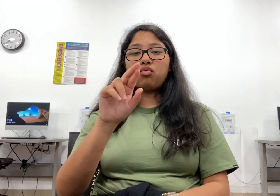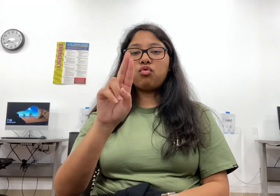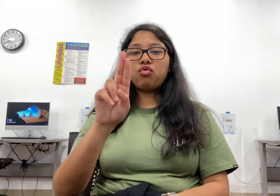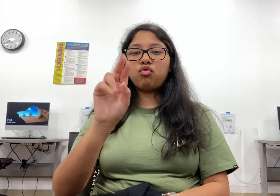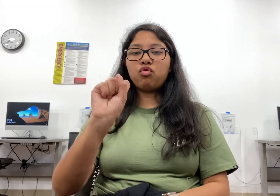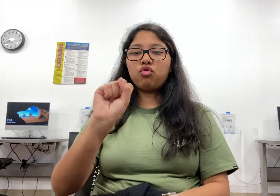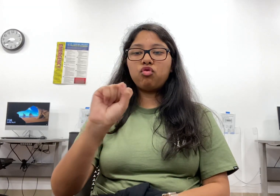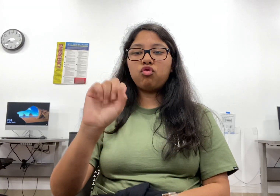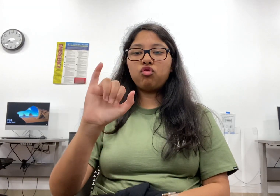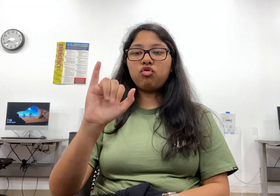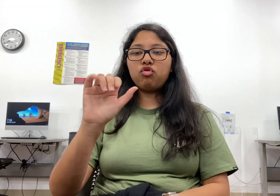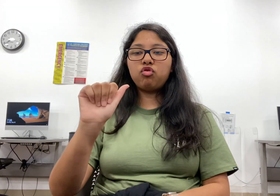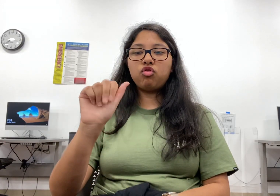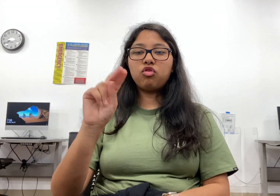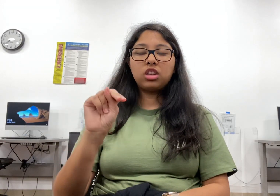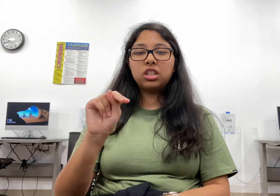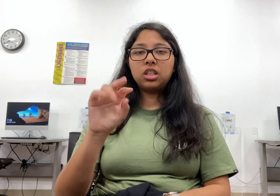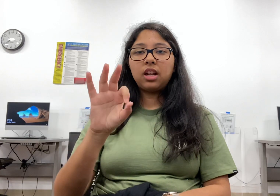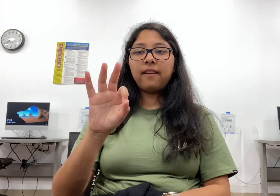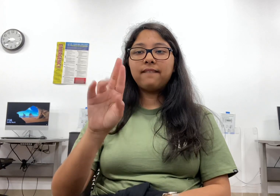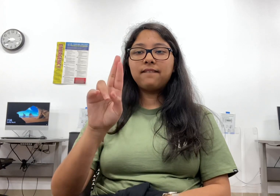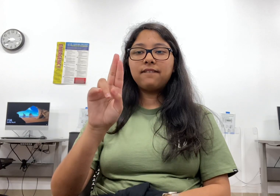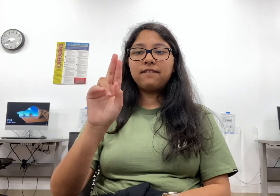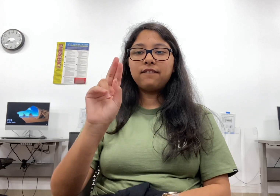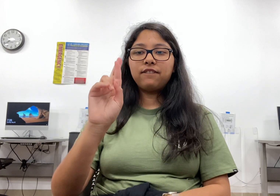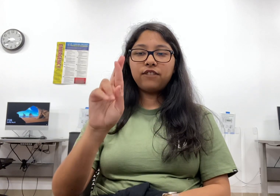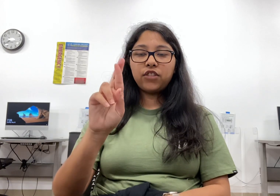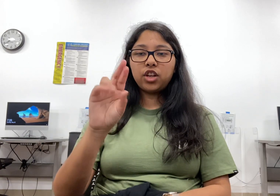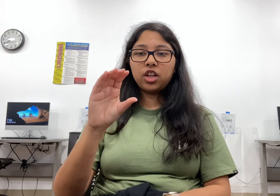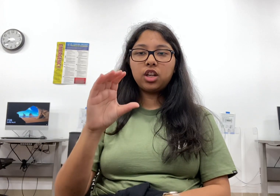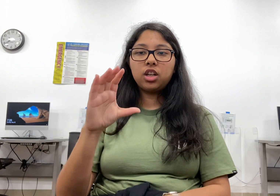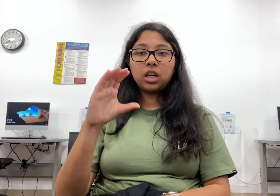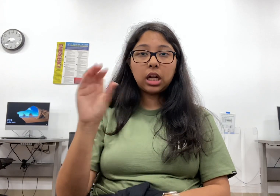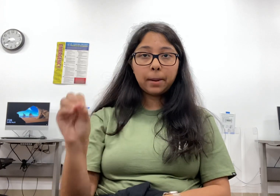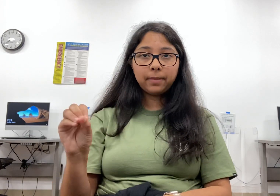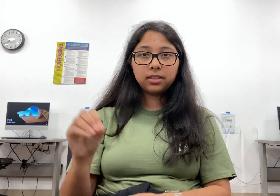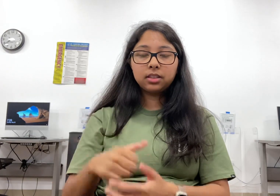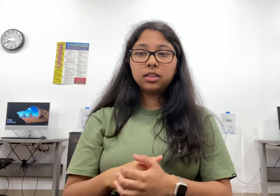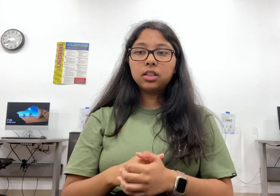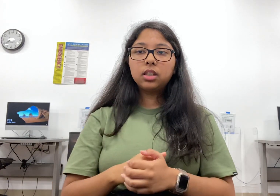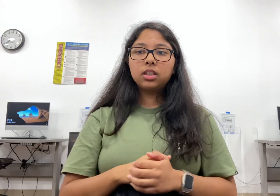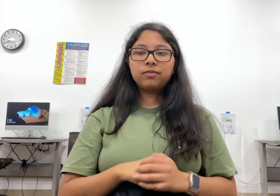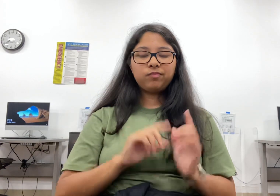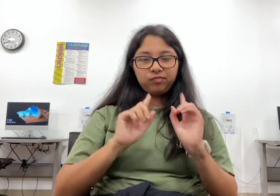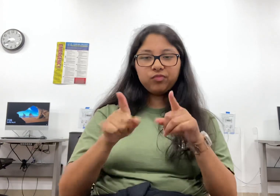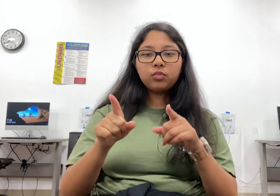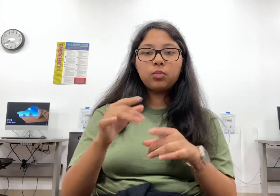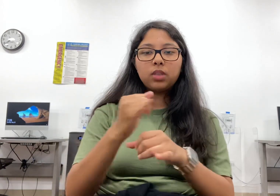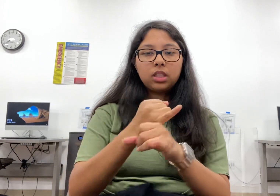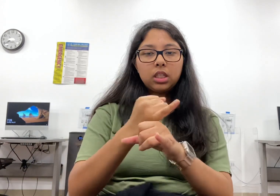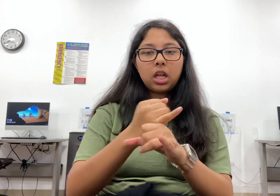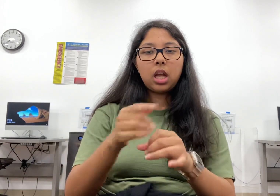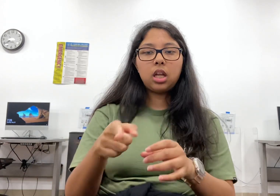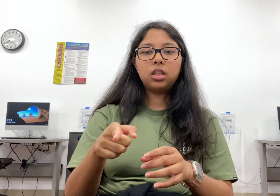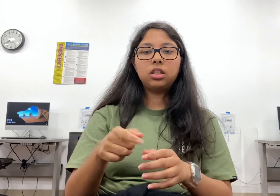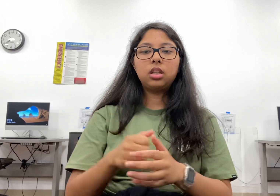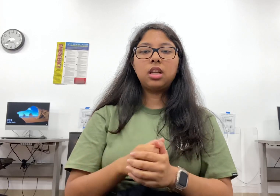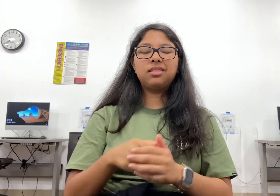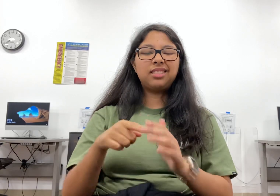and slaughtered all of the otters in Catalina Island. Along with that,